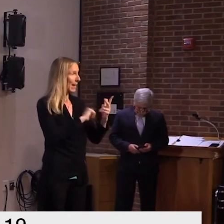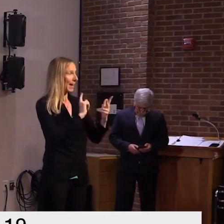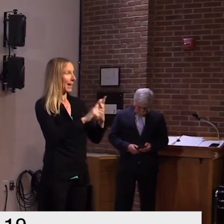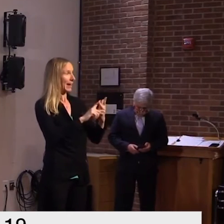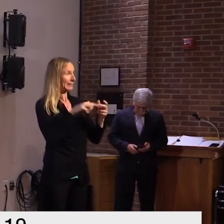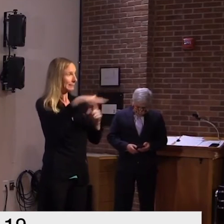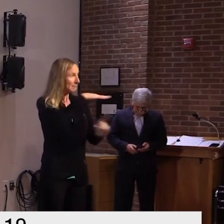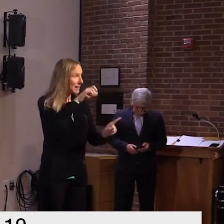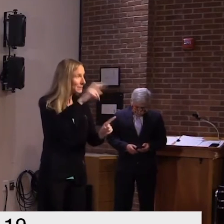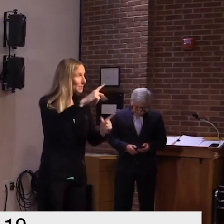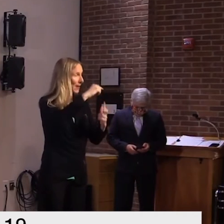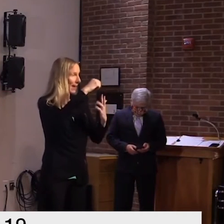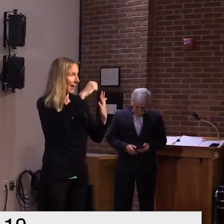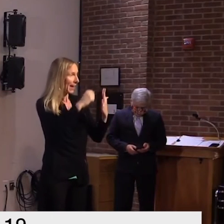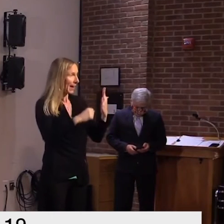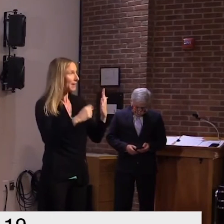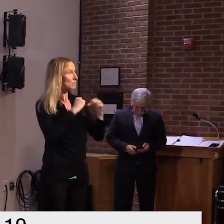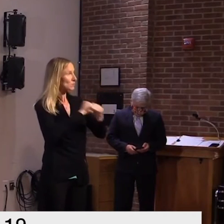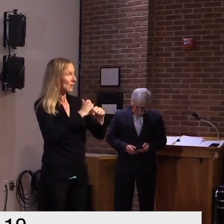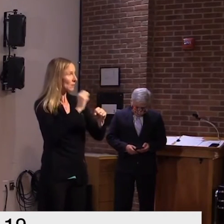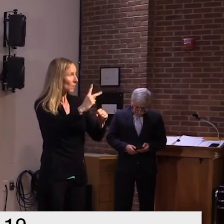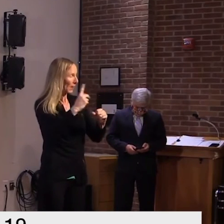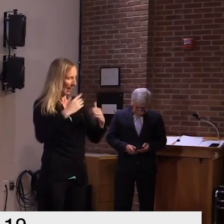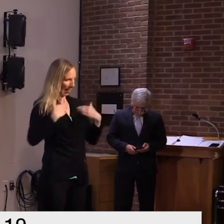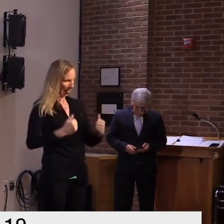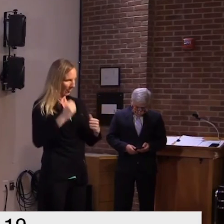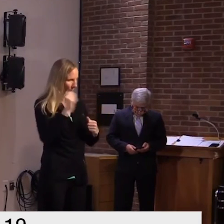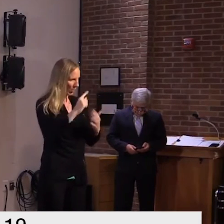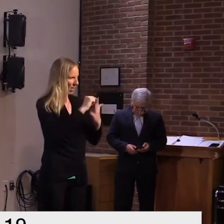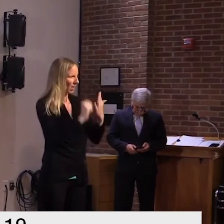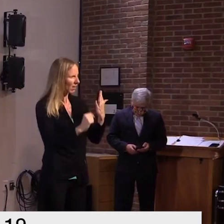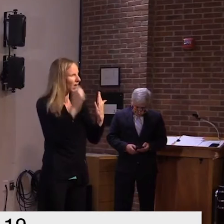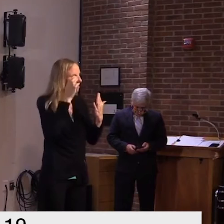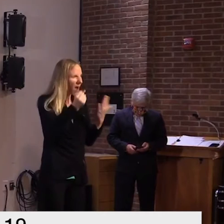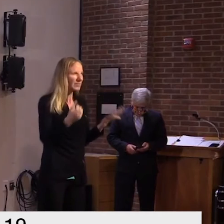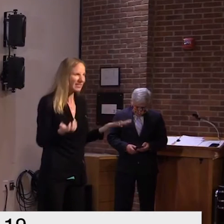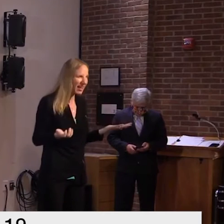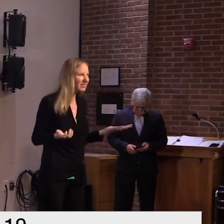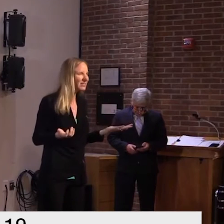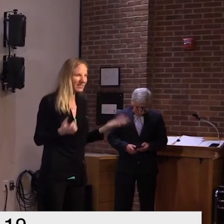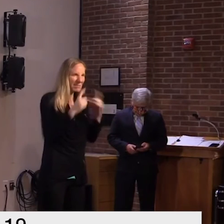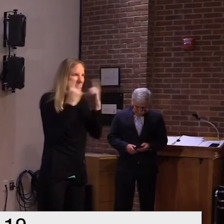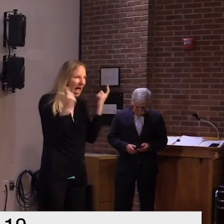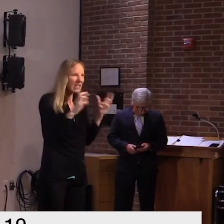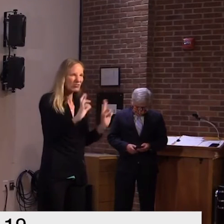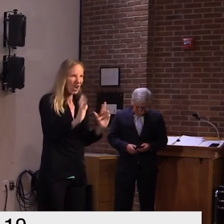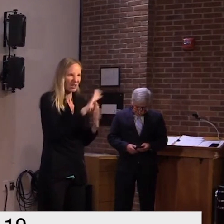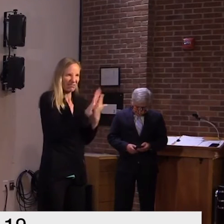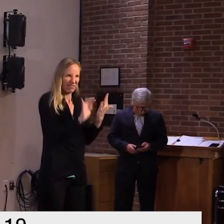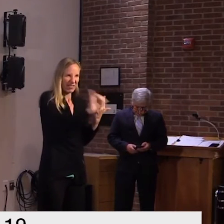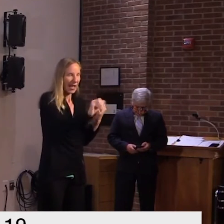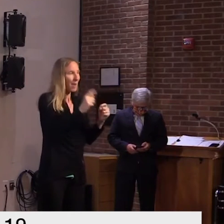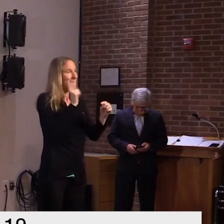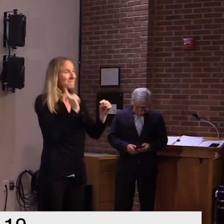sense next point choose activities that don't require close contact